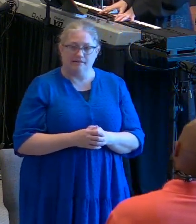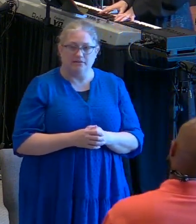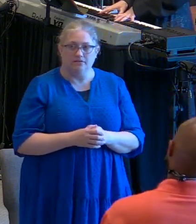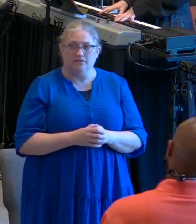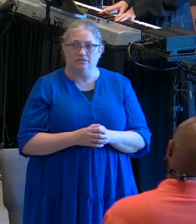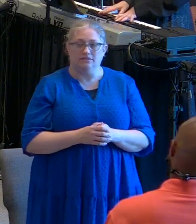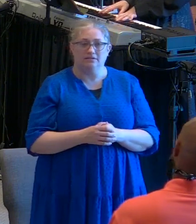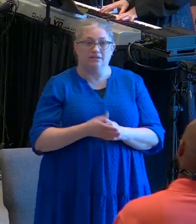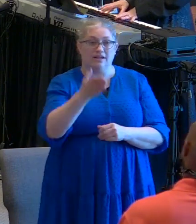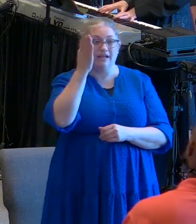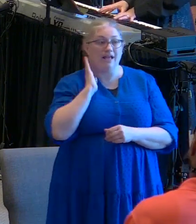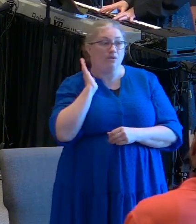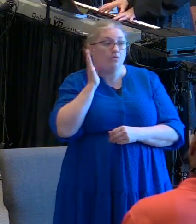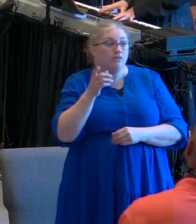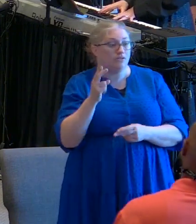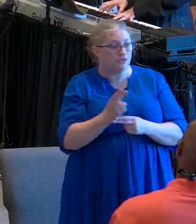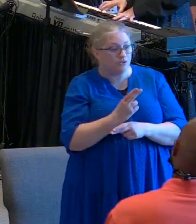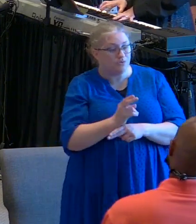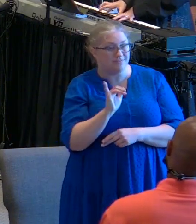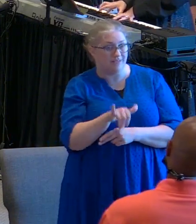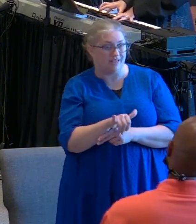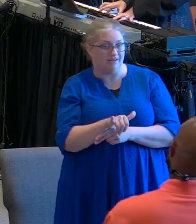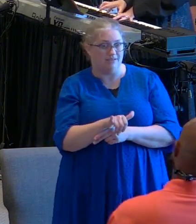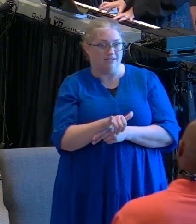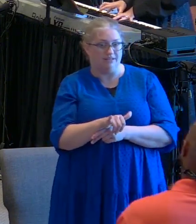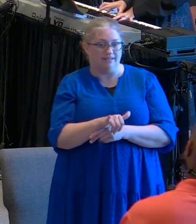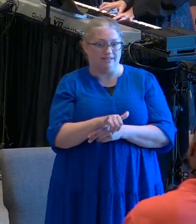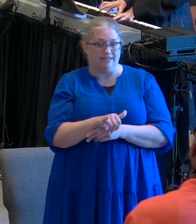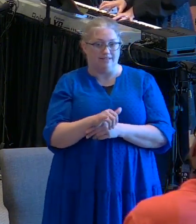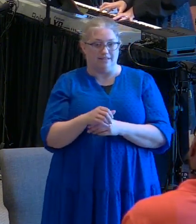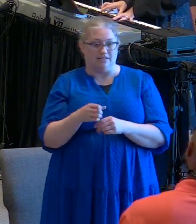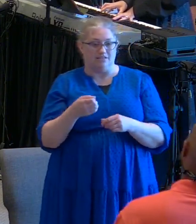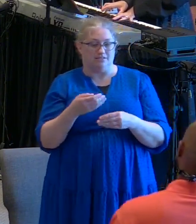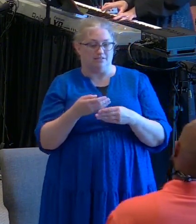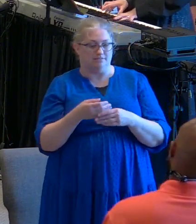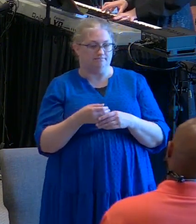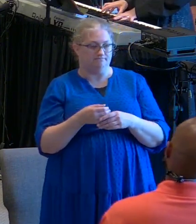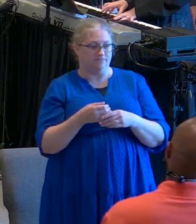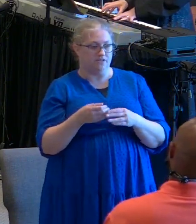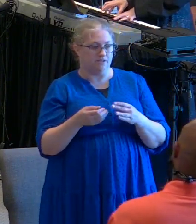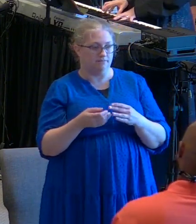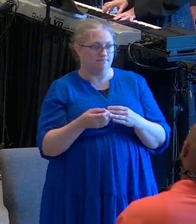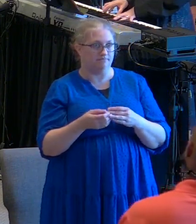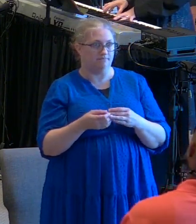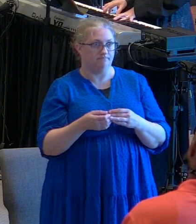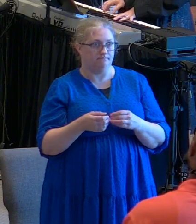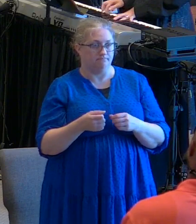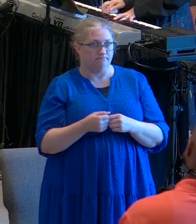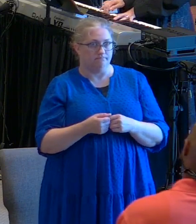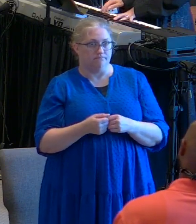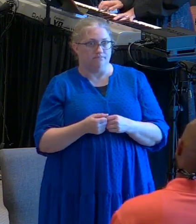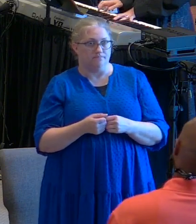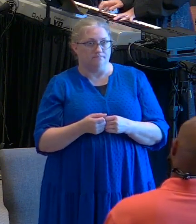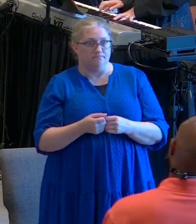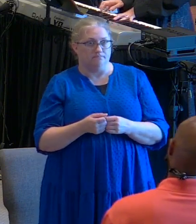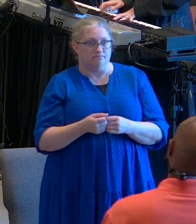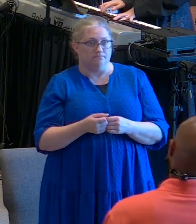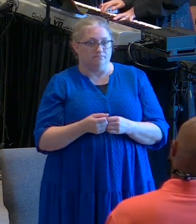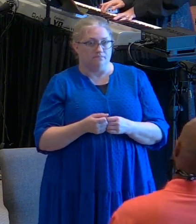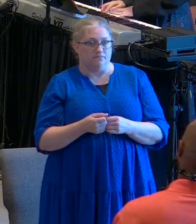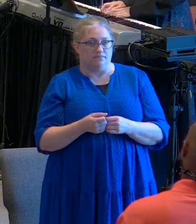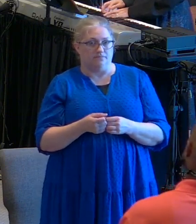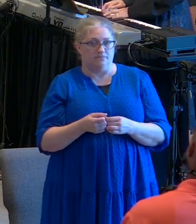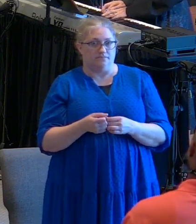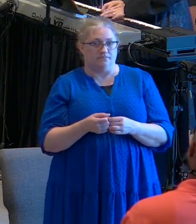God will use that to get through all of the numbness of this world y Dios va a usar ese pequeño pedazo